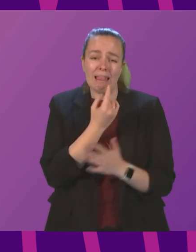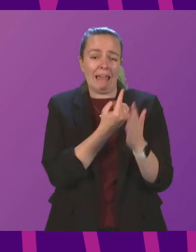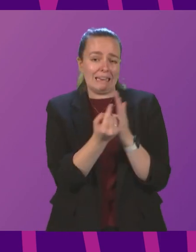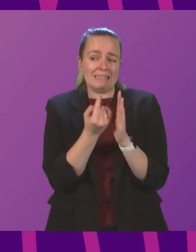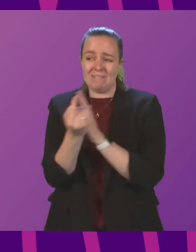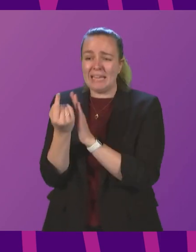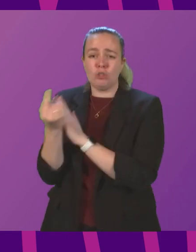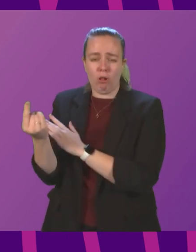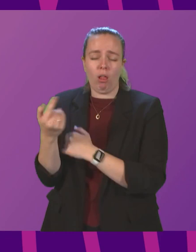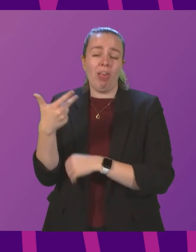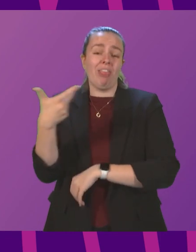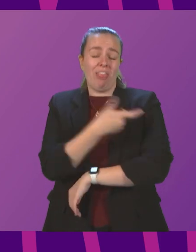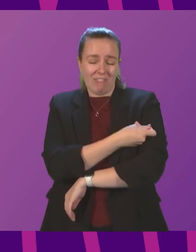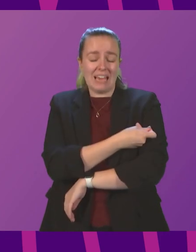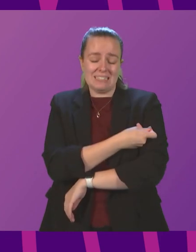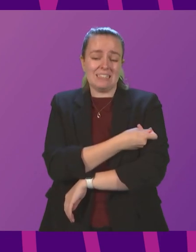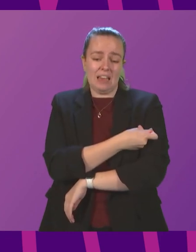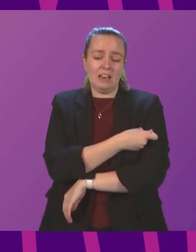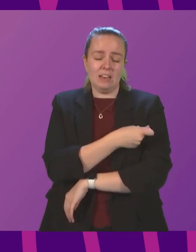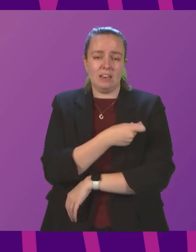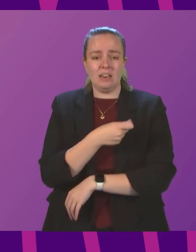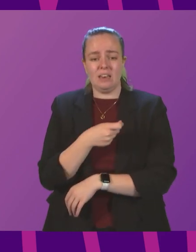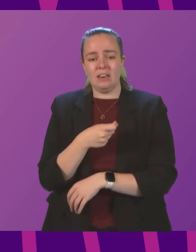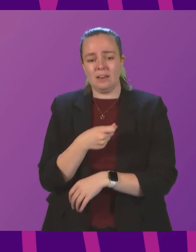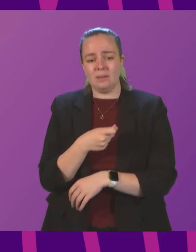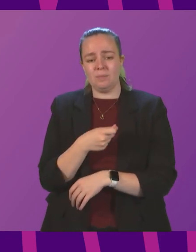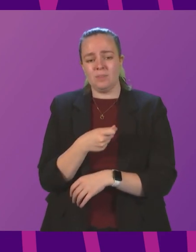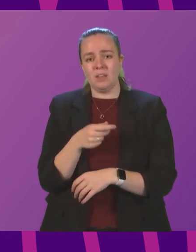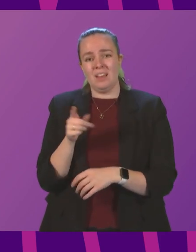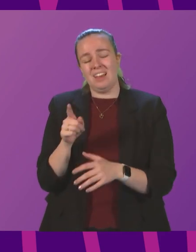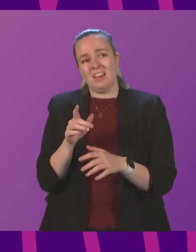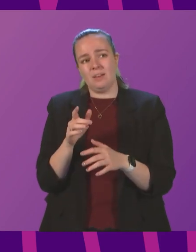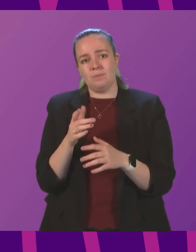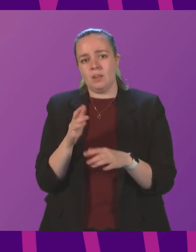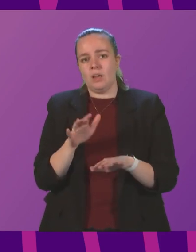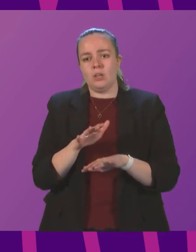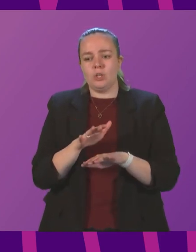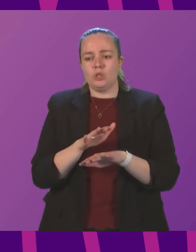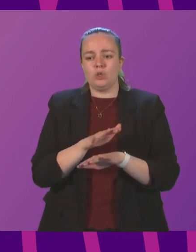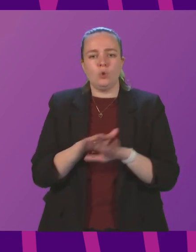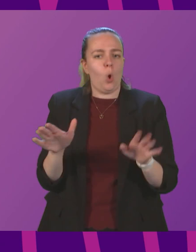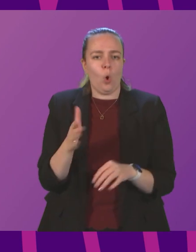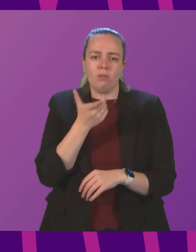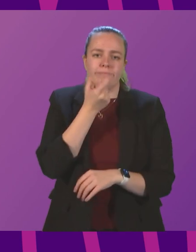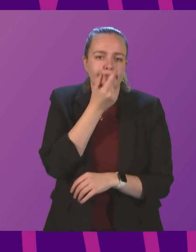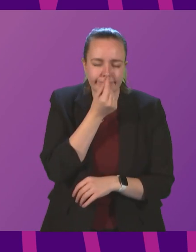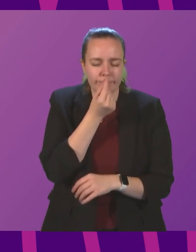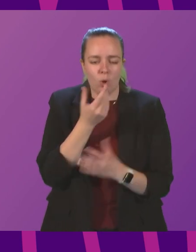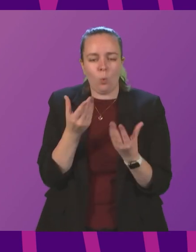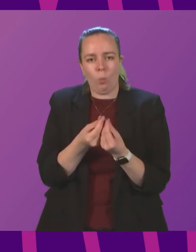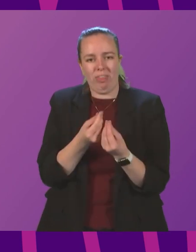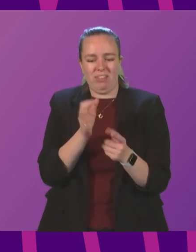where the vaccination does not operate compatibly with some